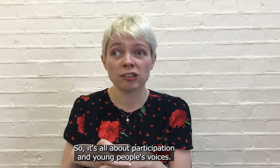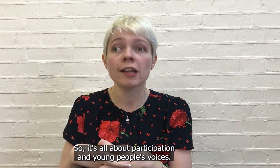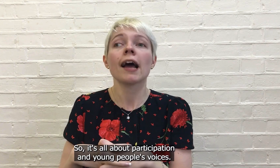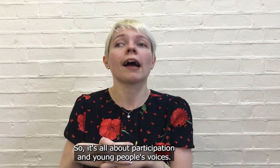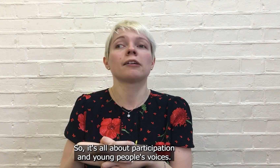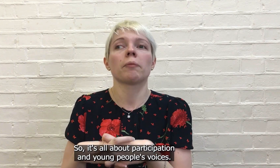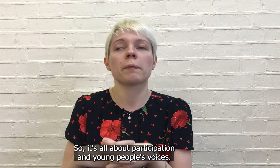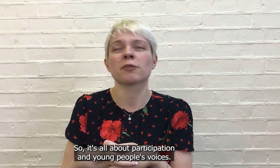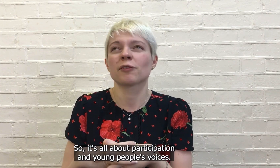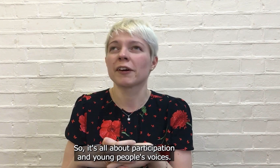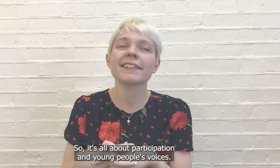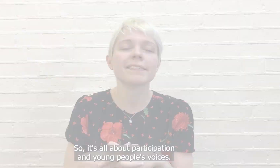here and young people's voice